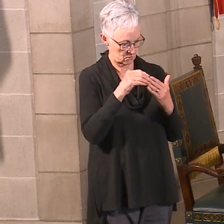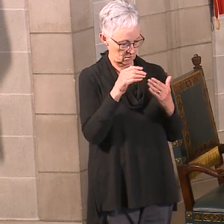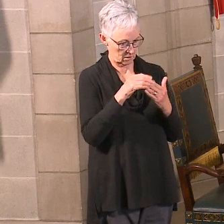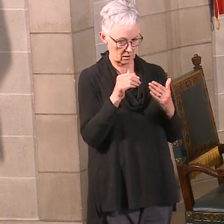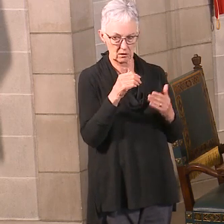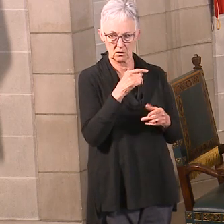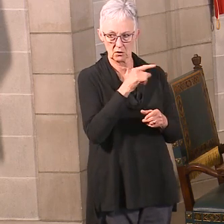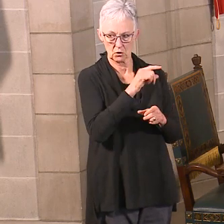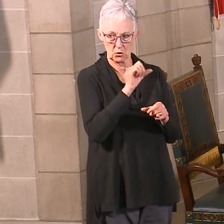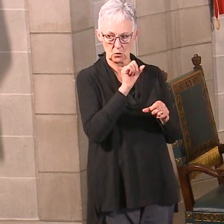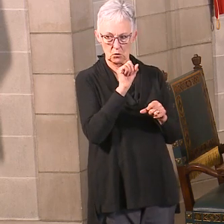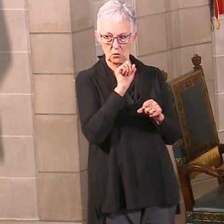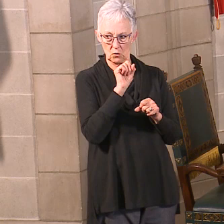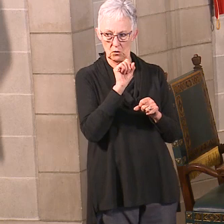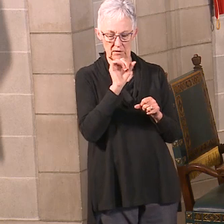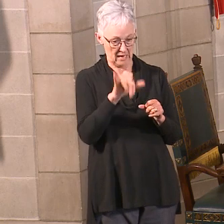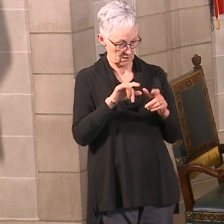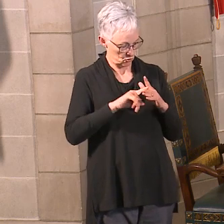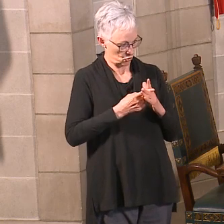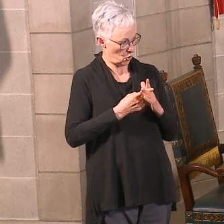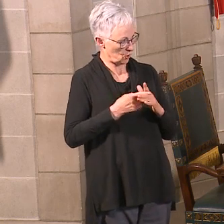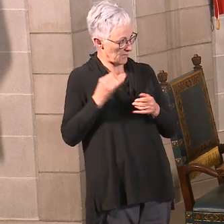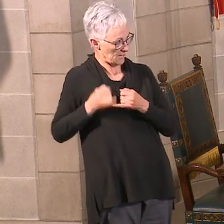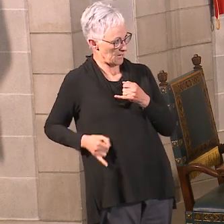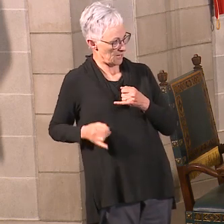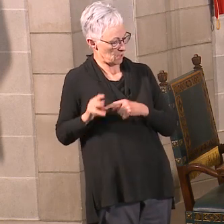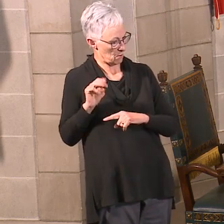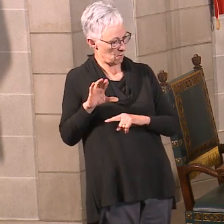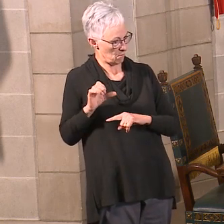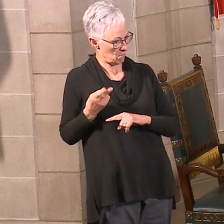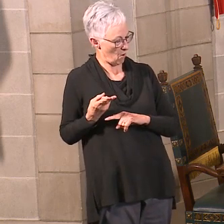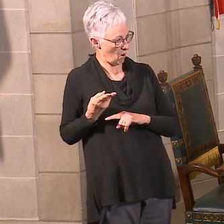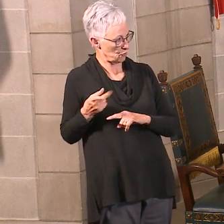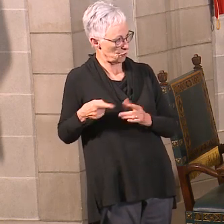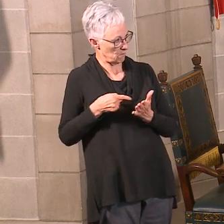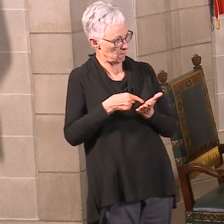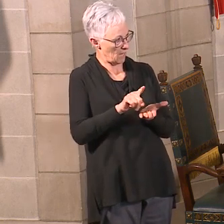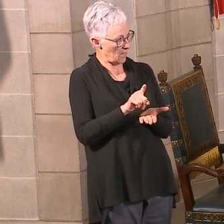working on that started at the end of March, and you paid that up and through?